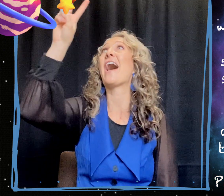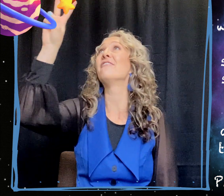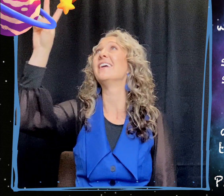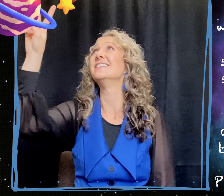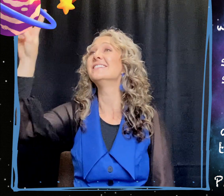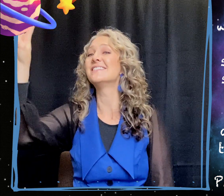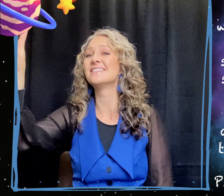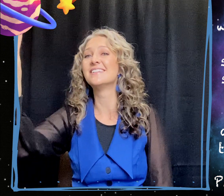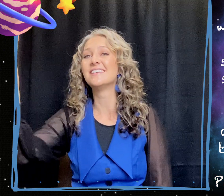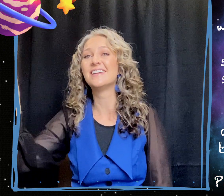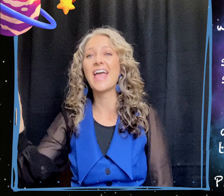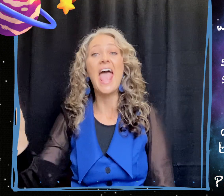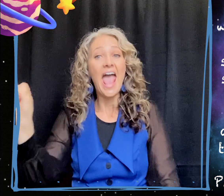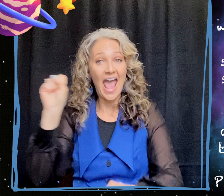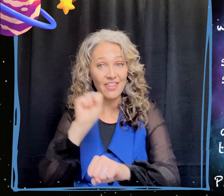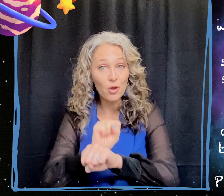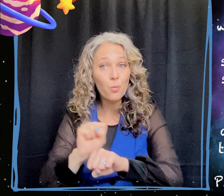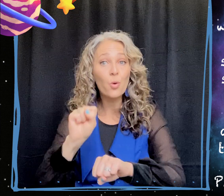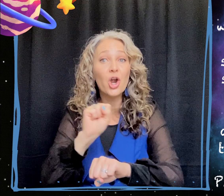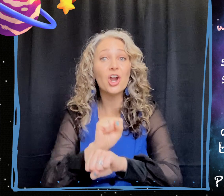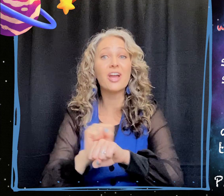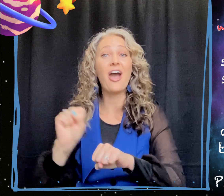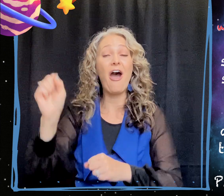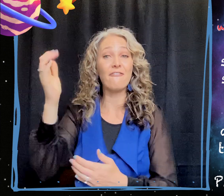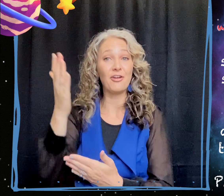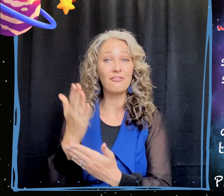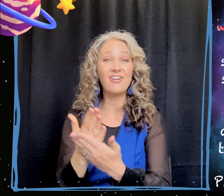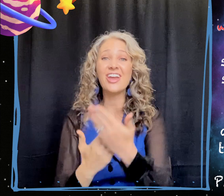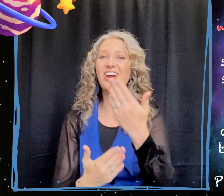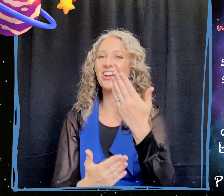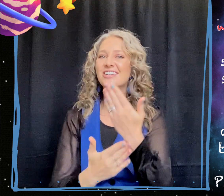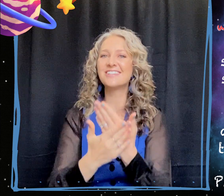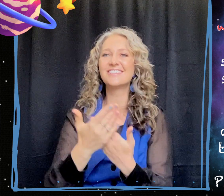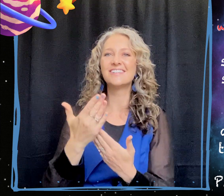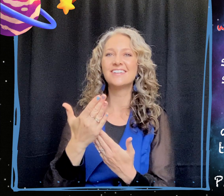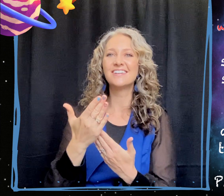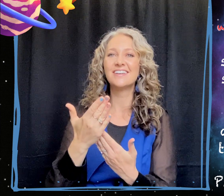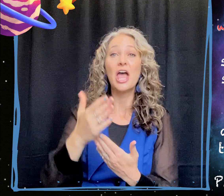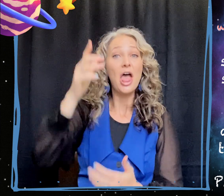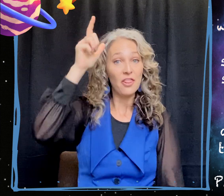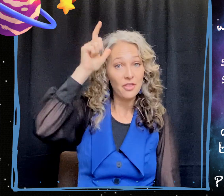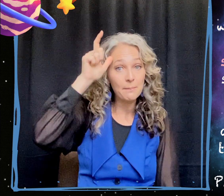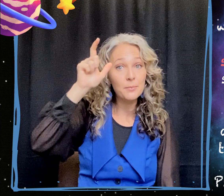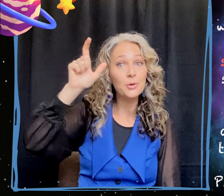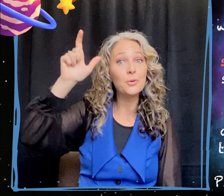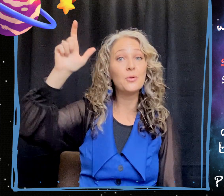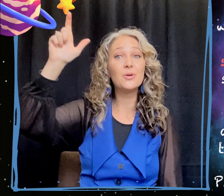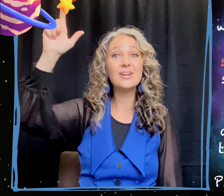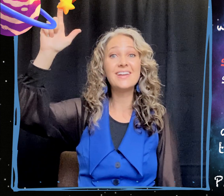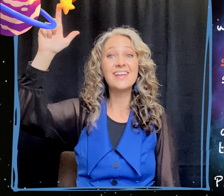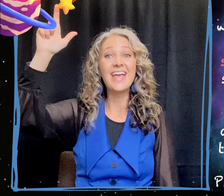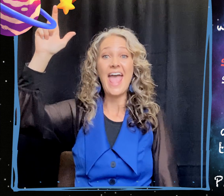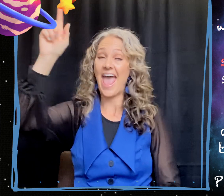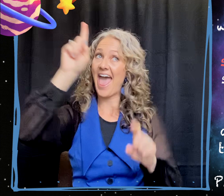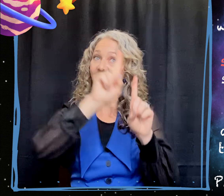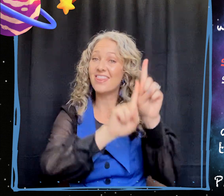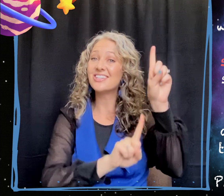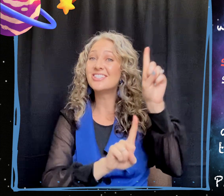heavens and the work of your fingers, the moon and the